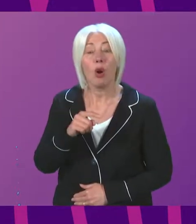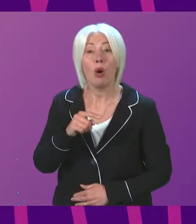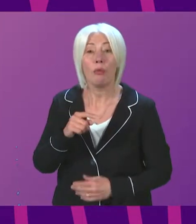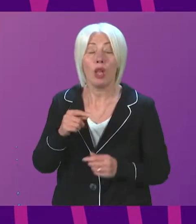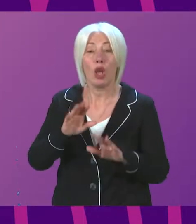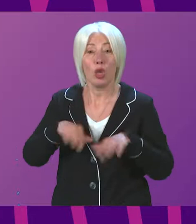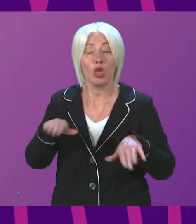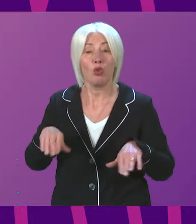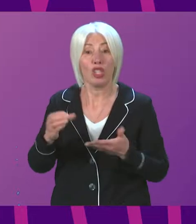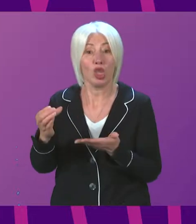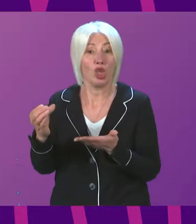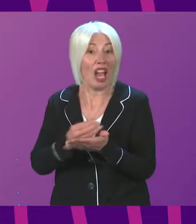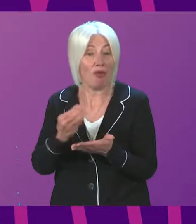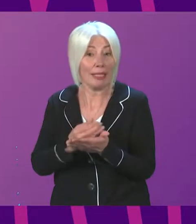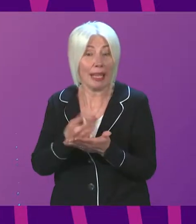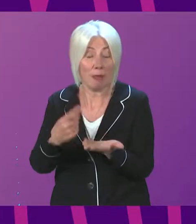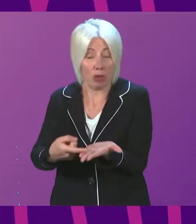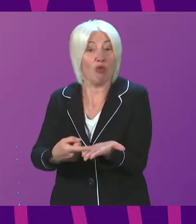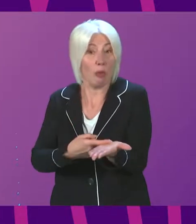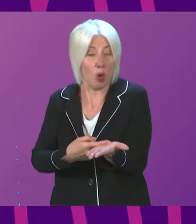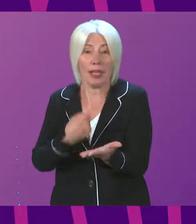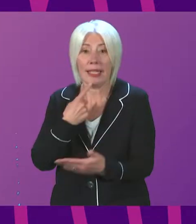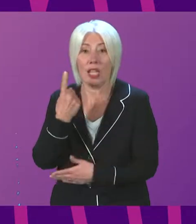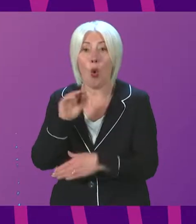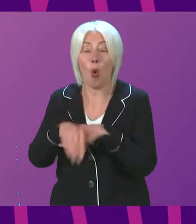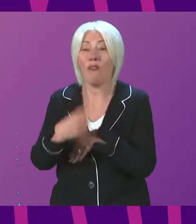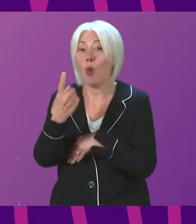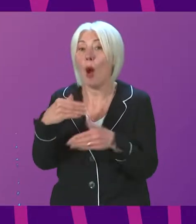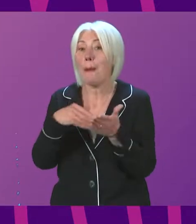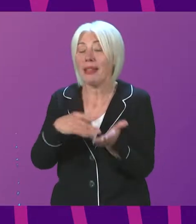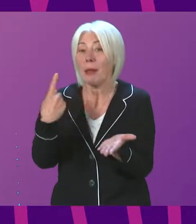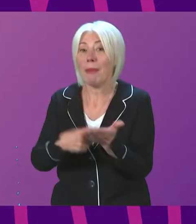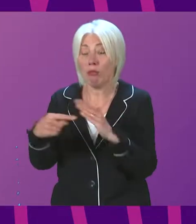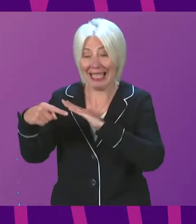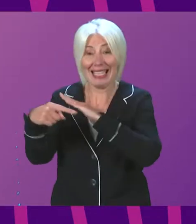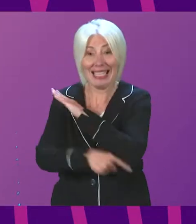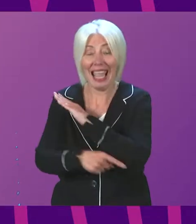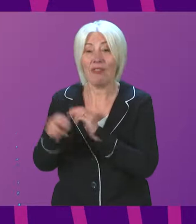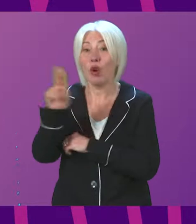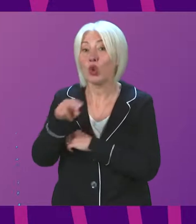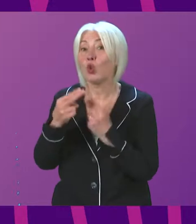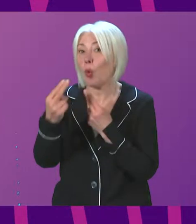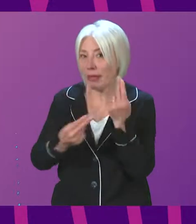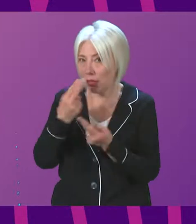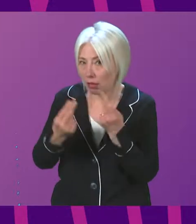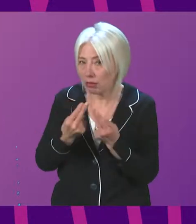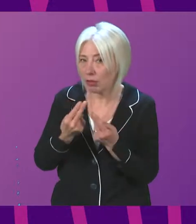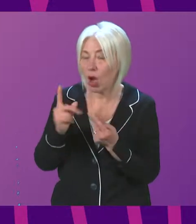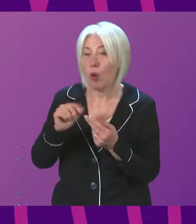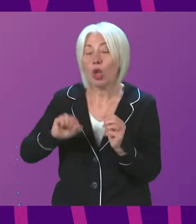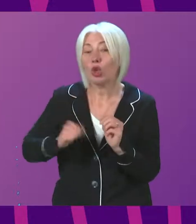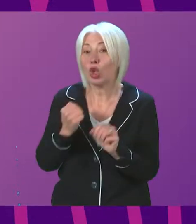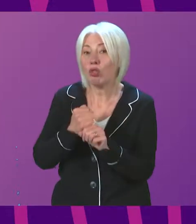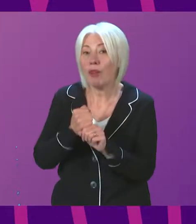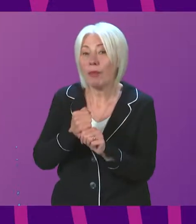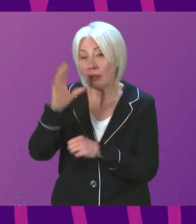from the children's charity Aberlour that over £1 million is owed in school meal debt whether the Scottish Government will provide an update